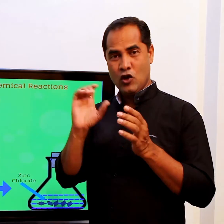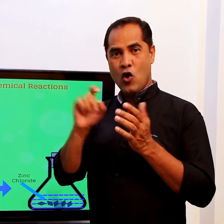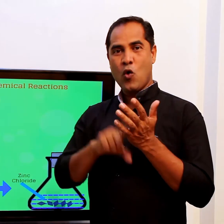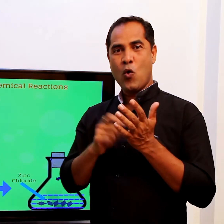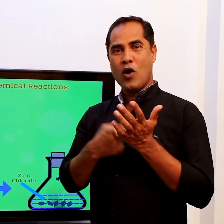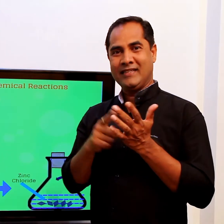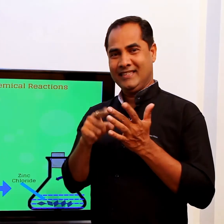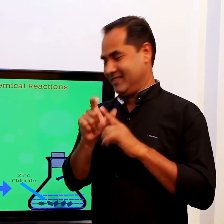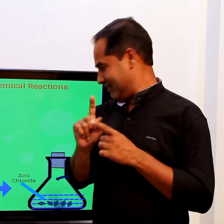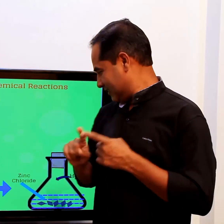chloride.